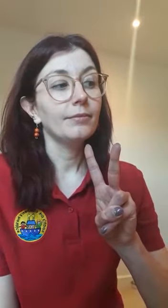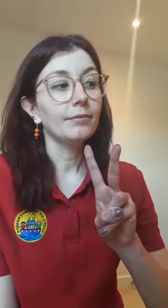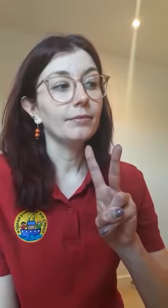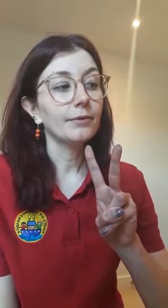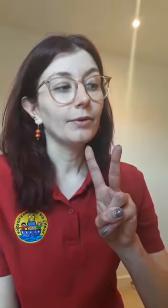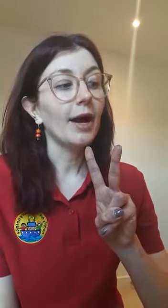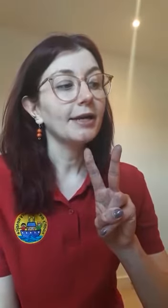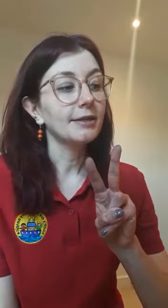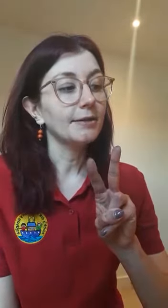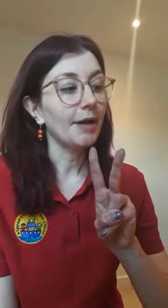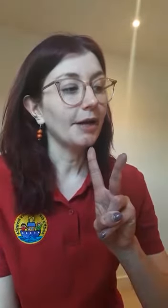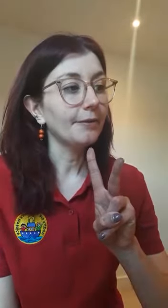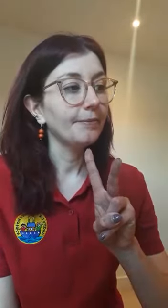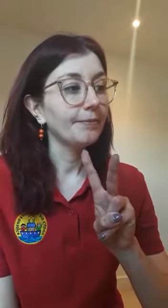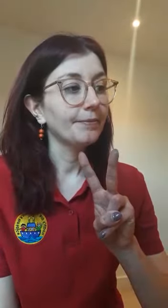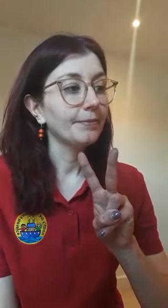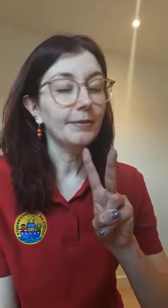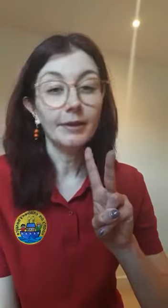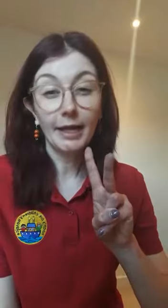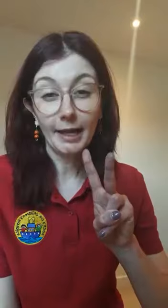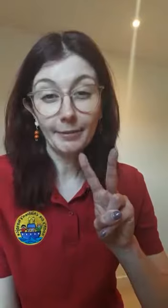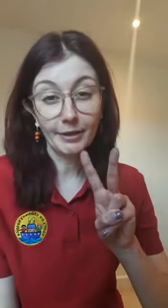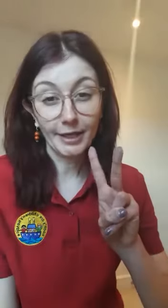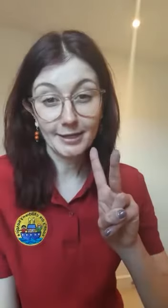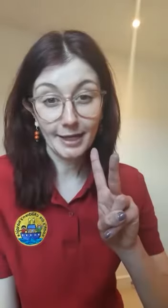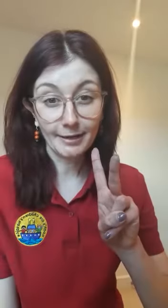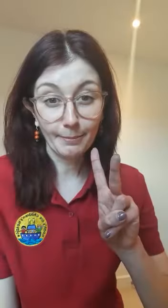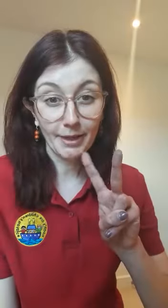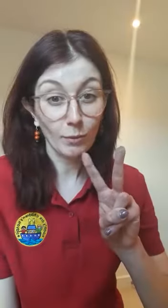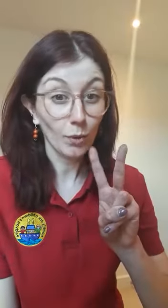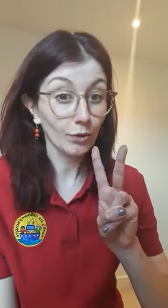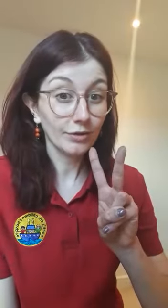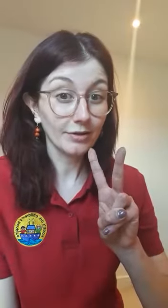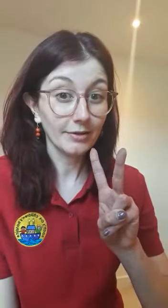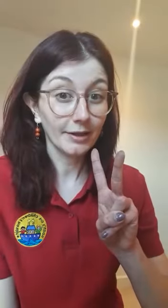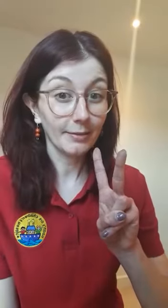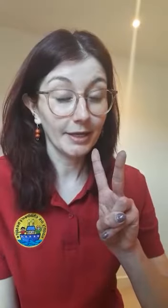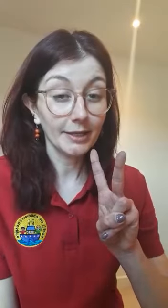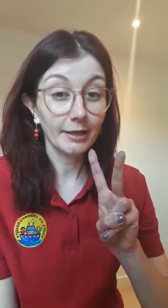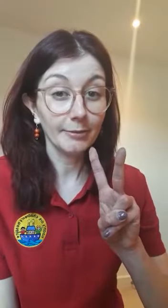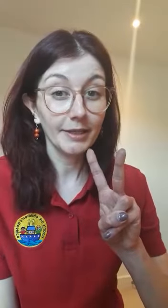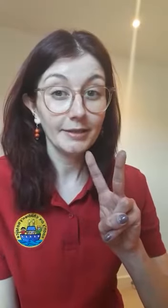So I can smell the lemon that's in my water at the minute, a little bit.